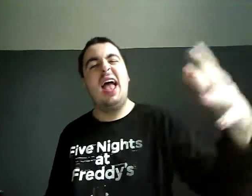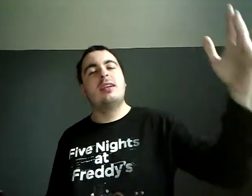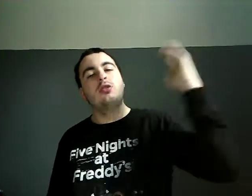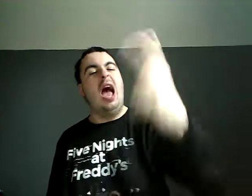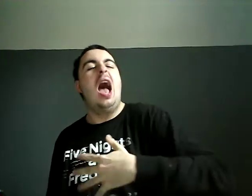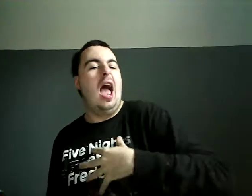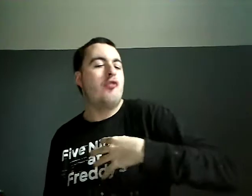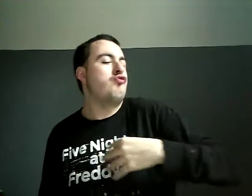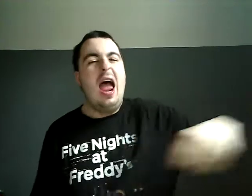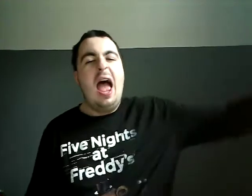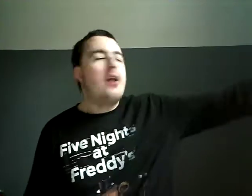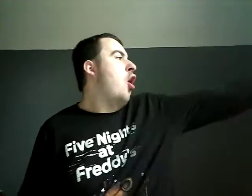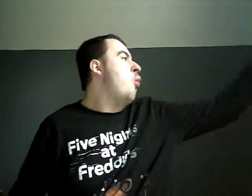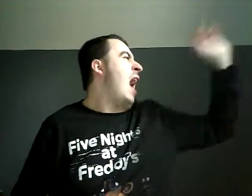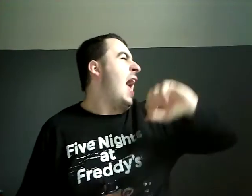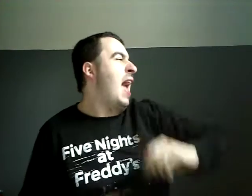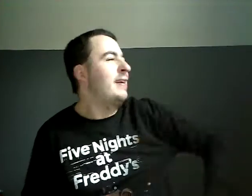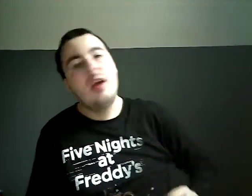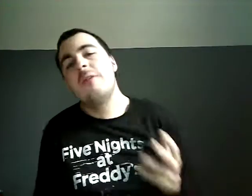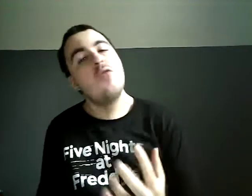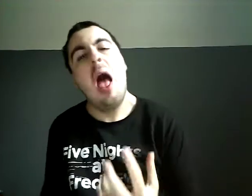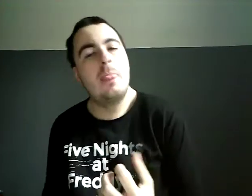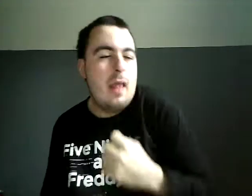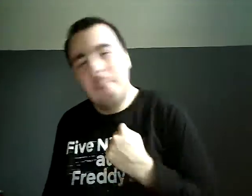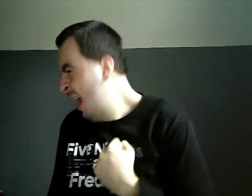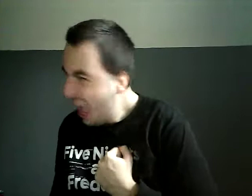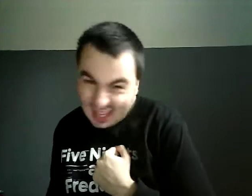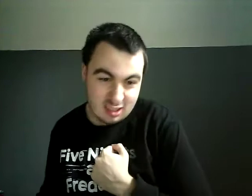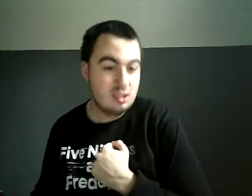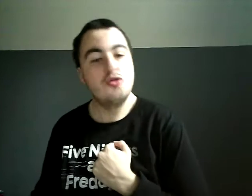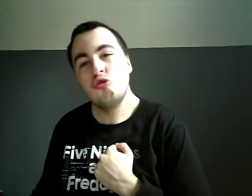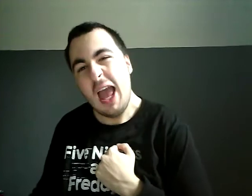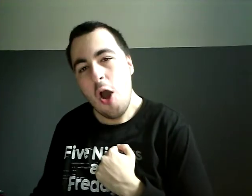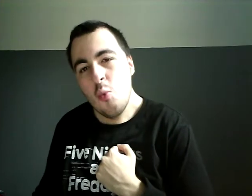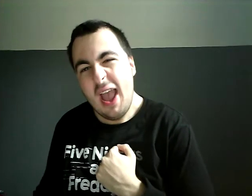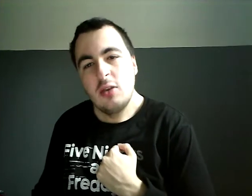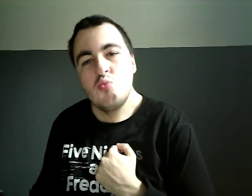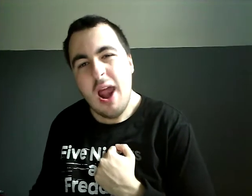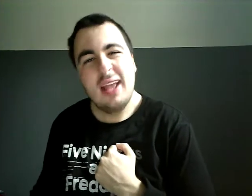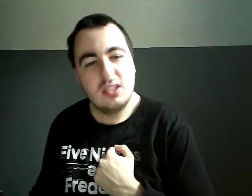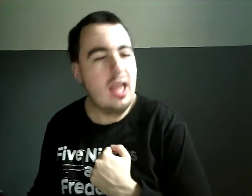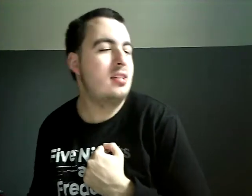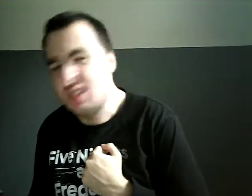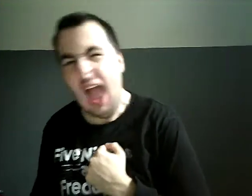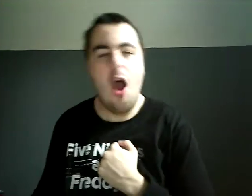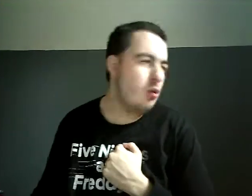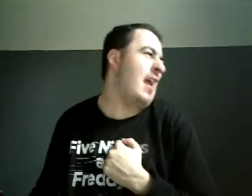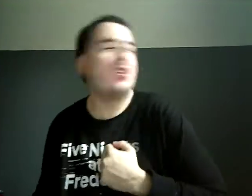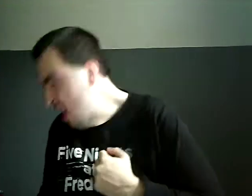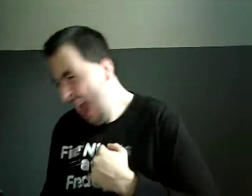I ran away from the pain, always breaking down inside